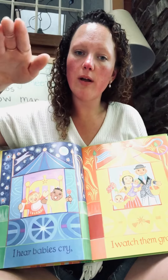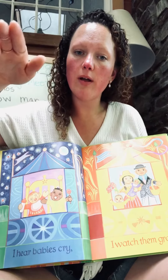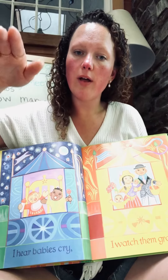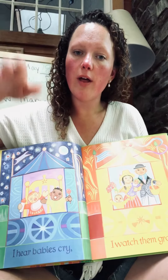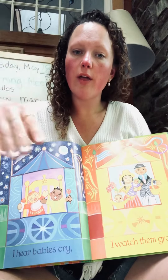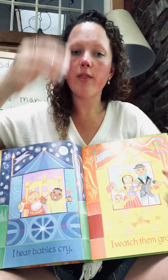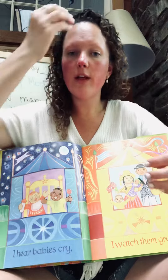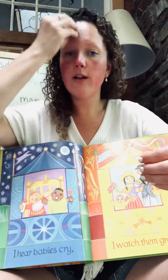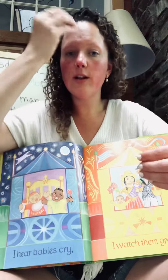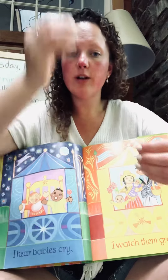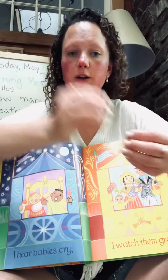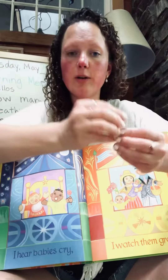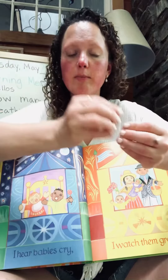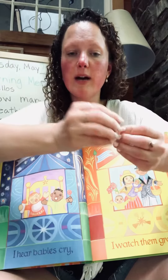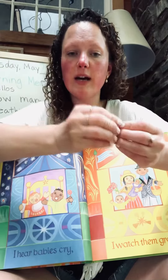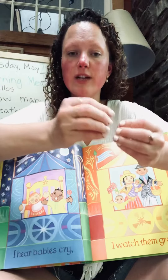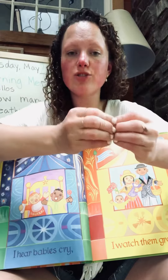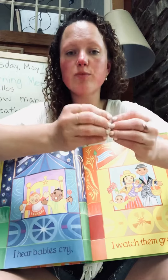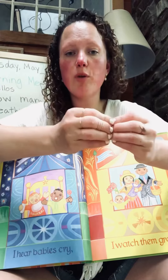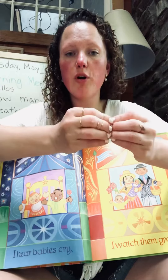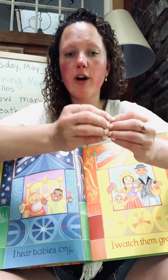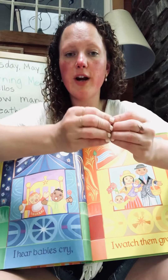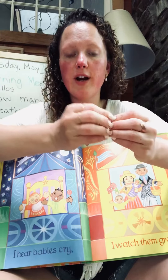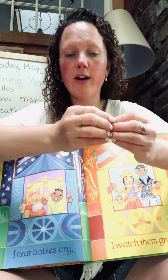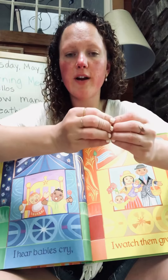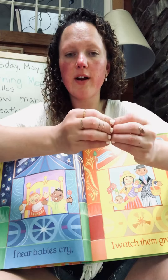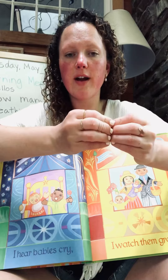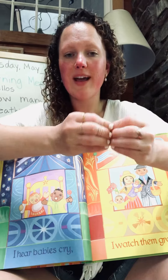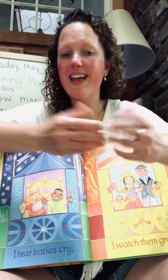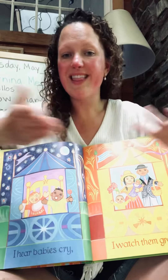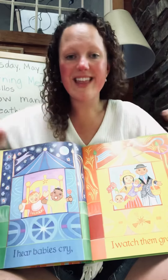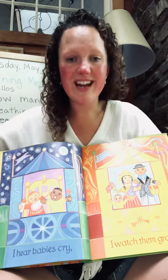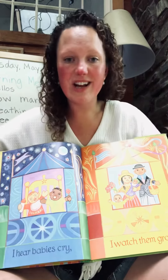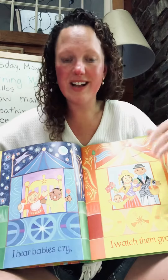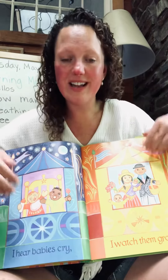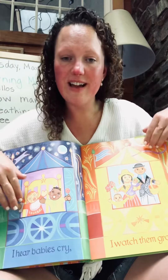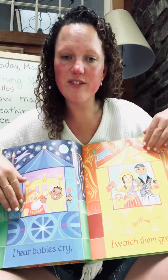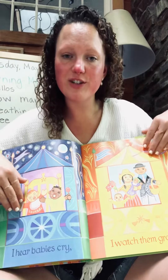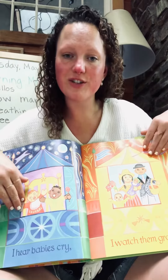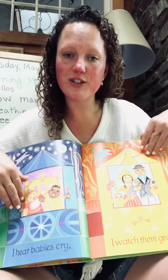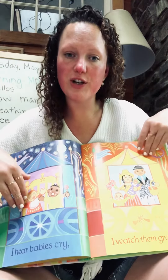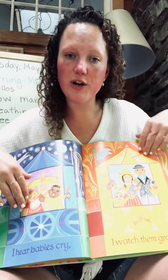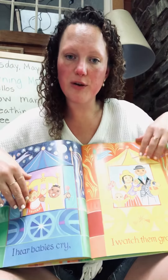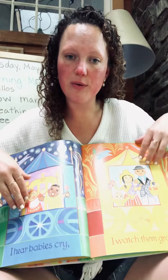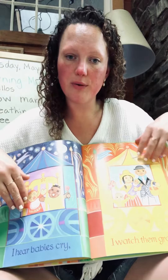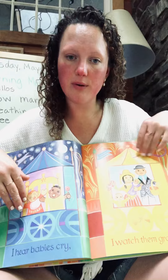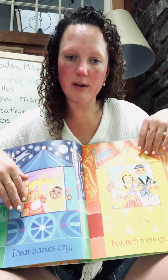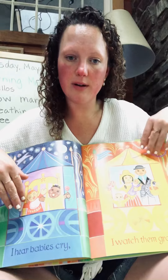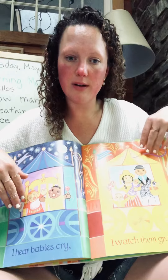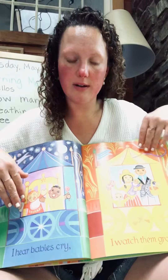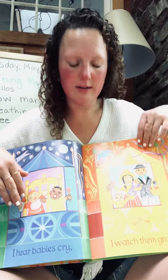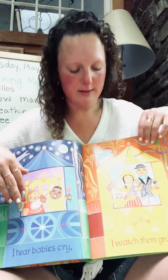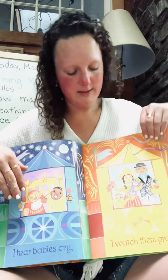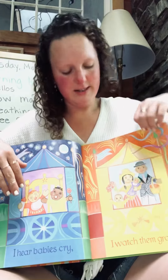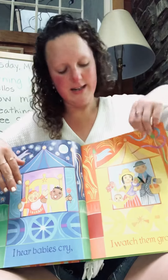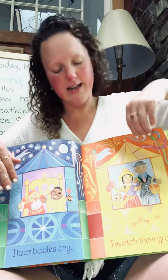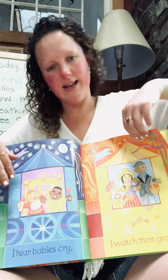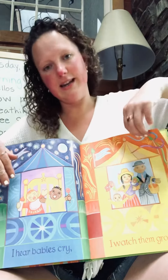They'll learn much more than I'll ever know. And